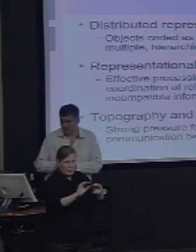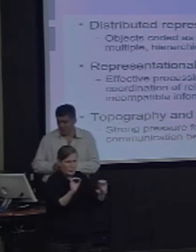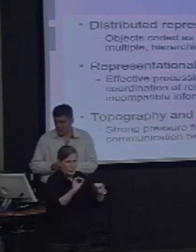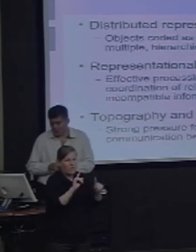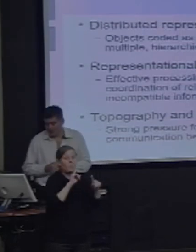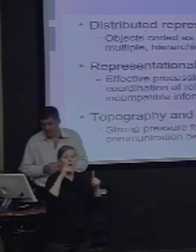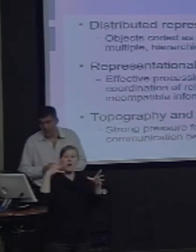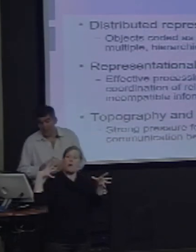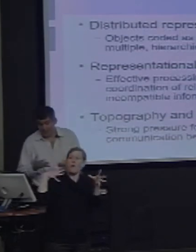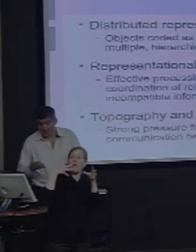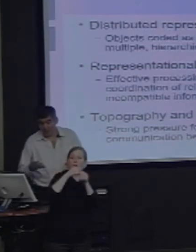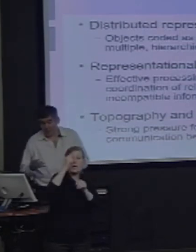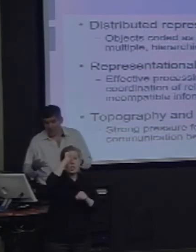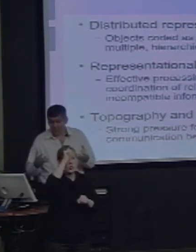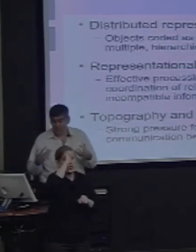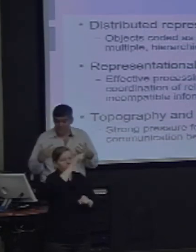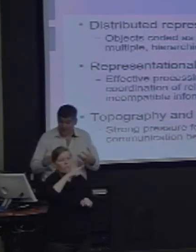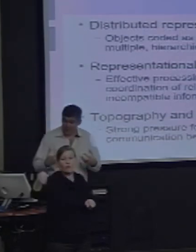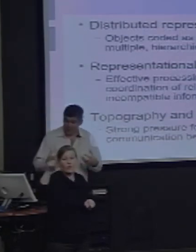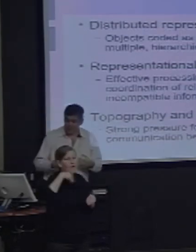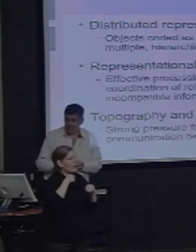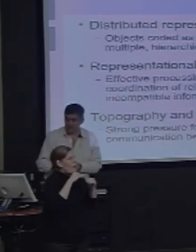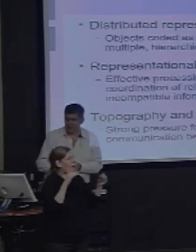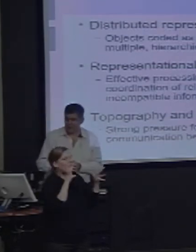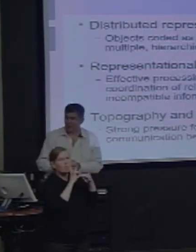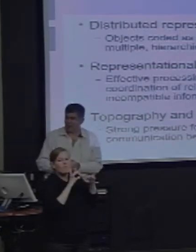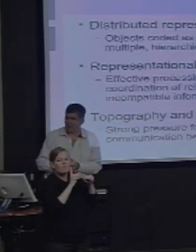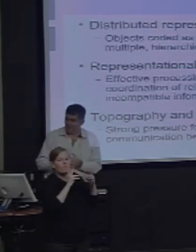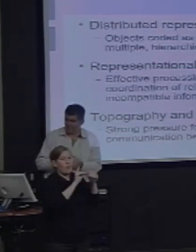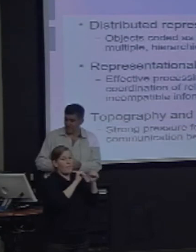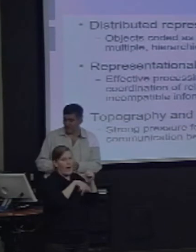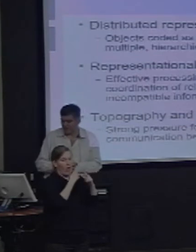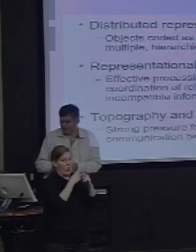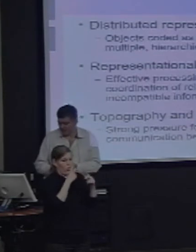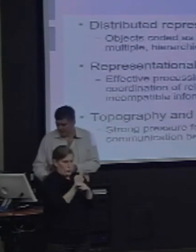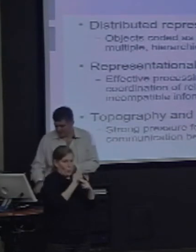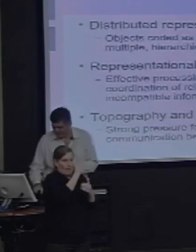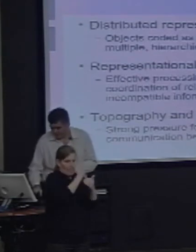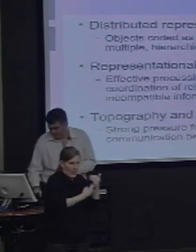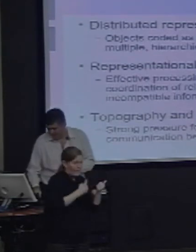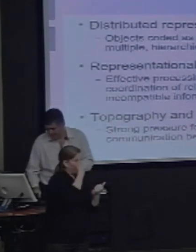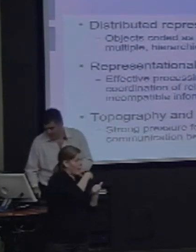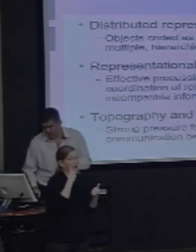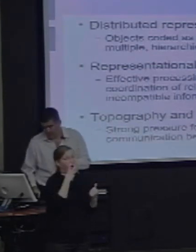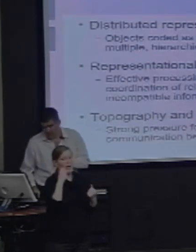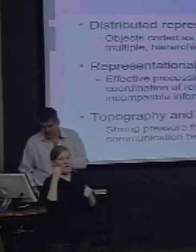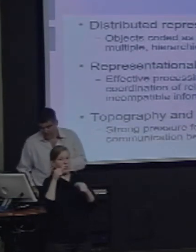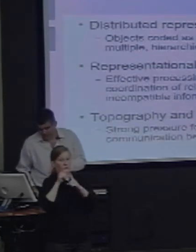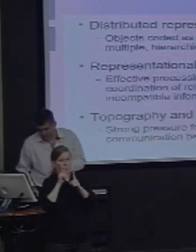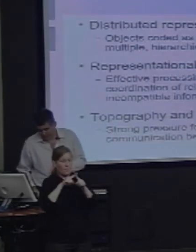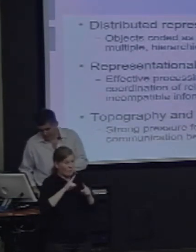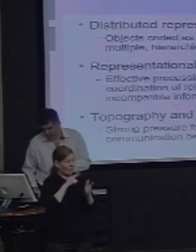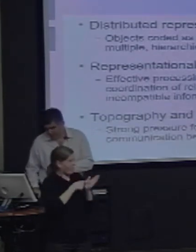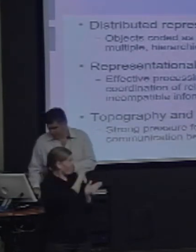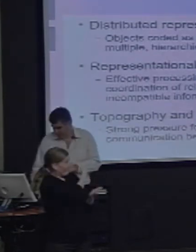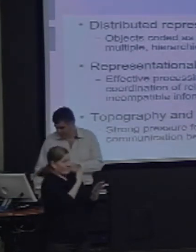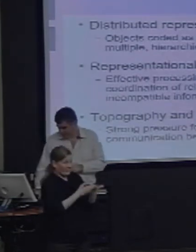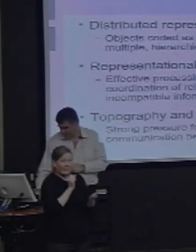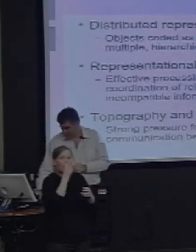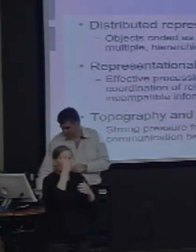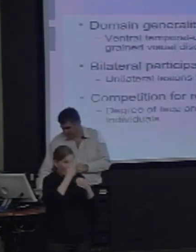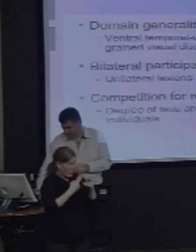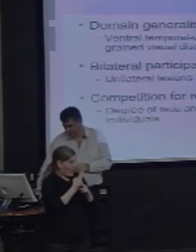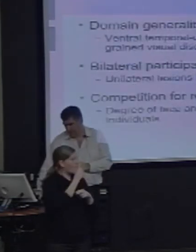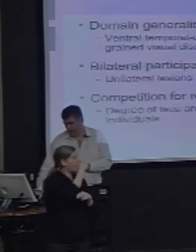both faces and words. But this one says, because of these constraints on learning, they actually are related. Okay? So, I'm going to touch on a couple of these